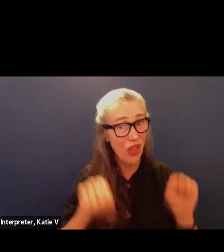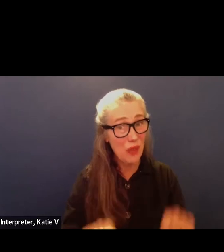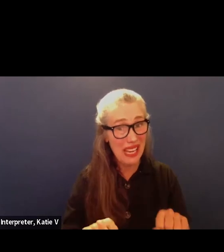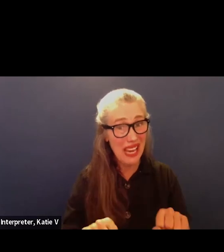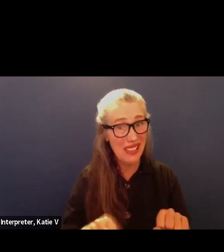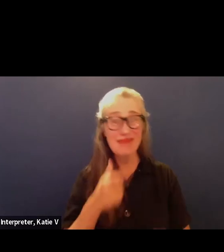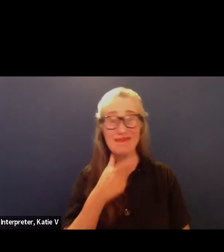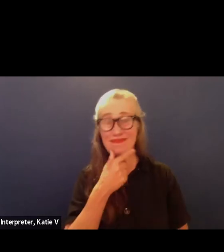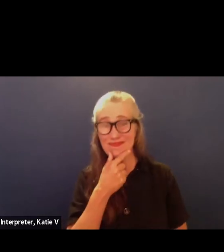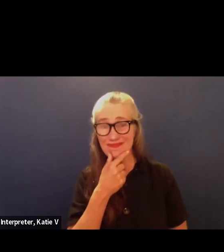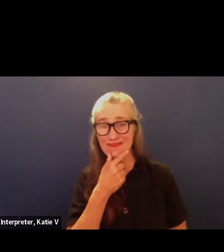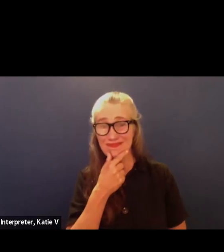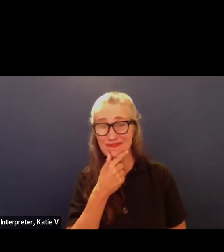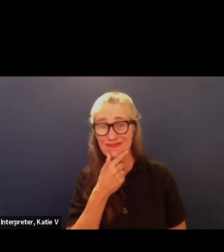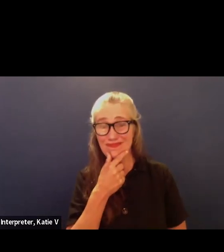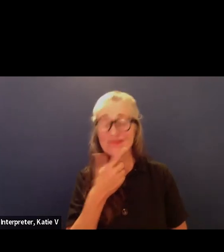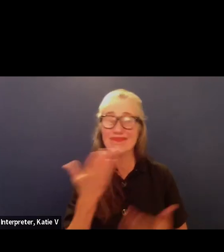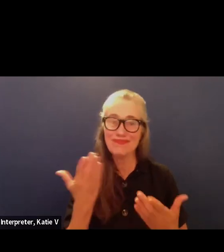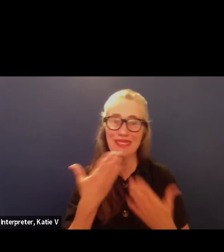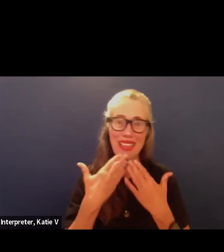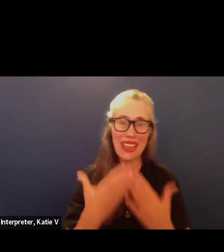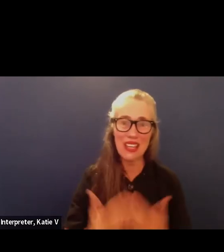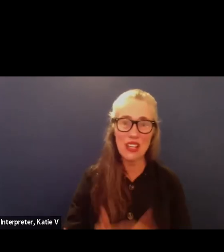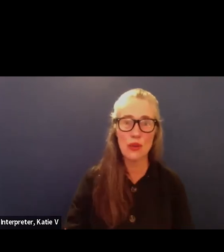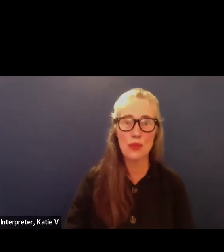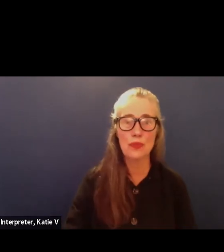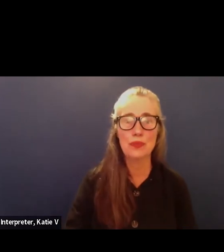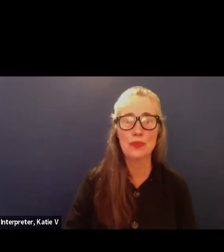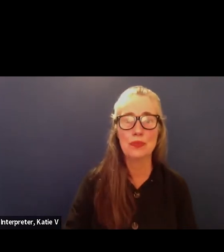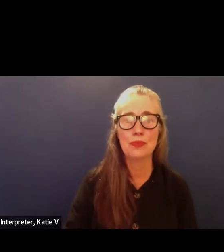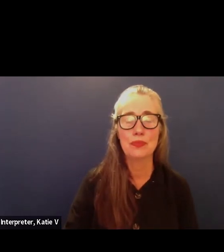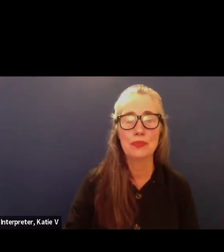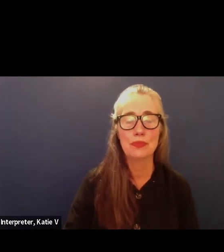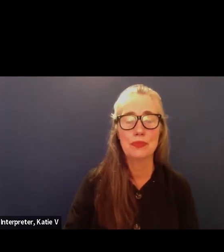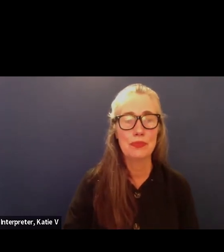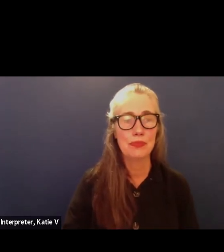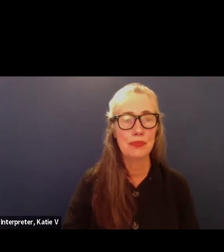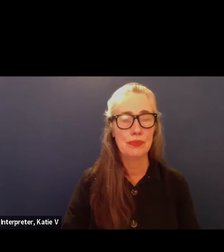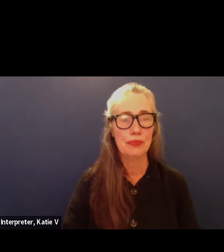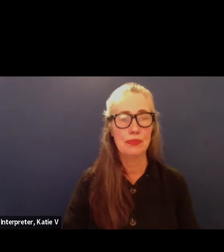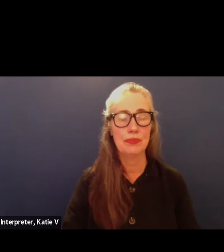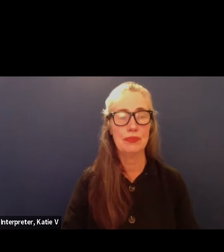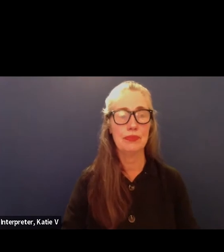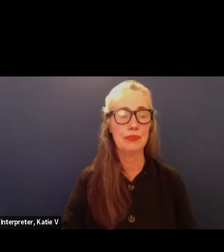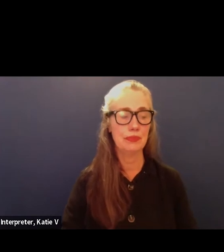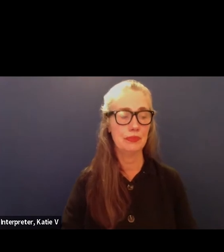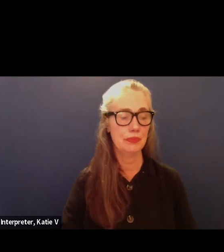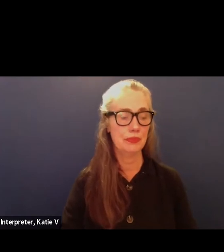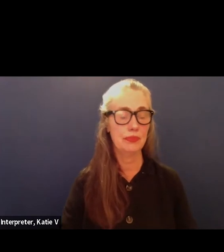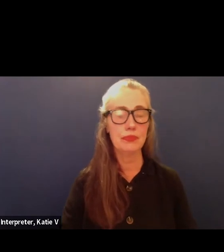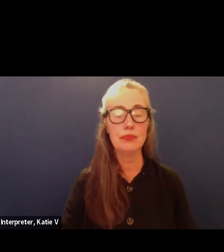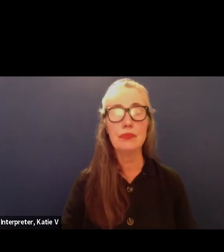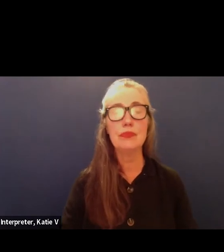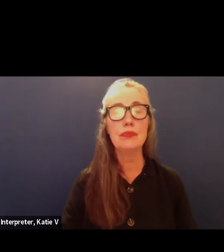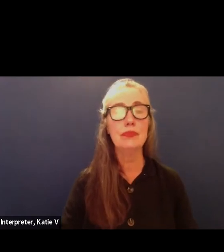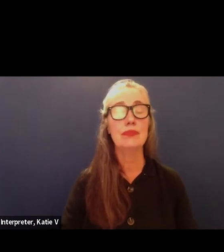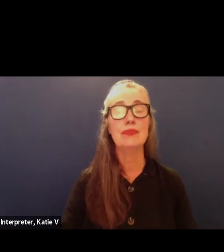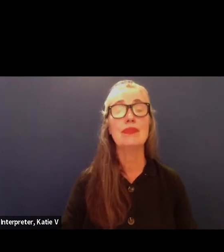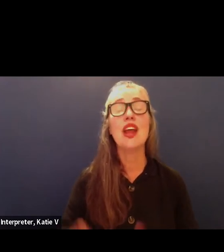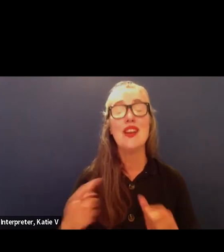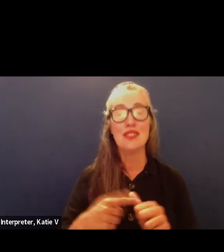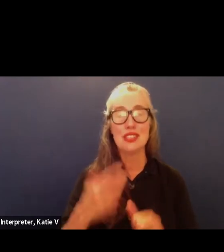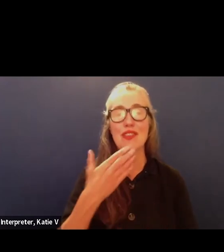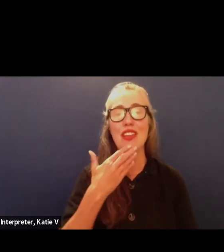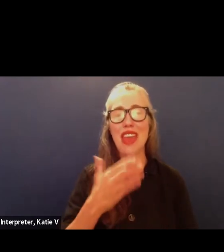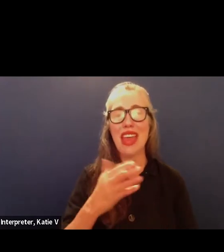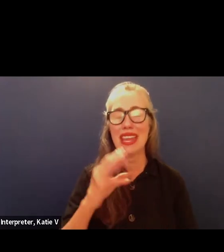all that we can thank you all right i would just like to well first of all thank miss